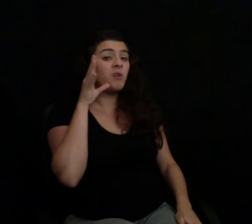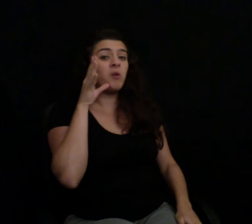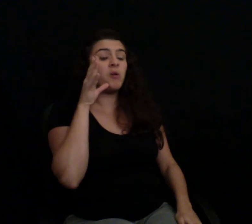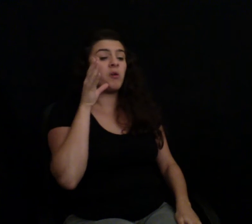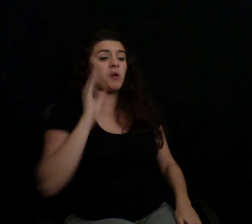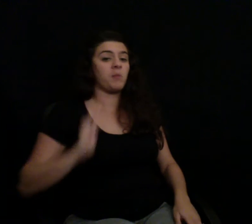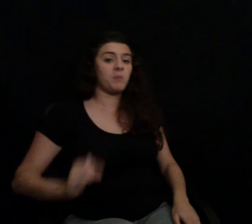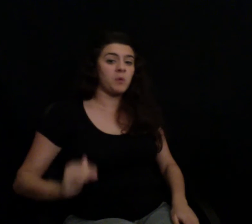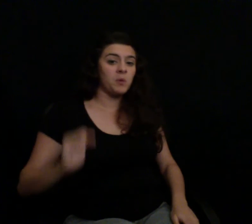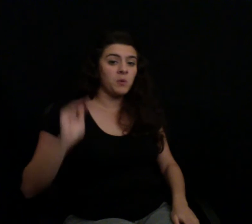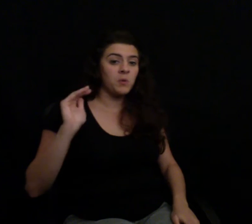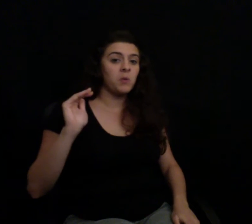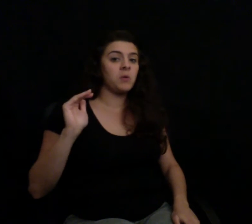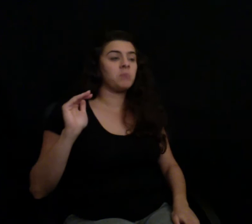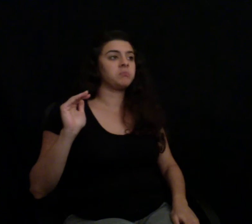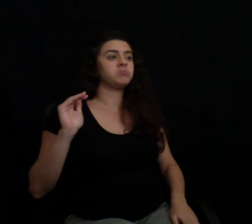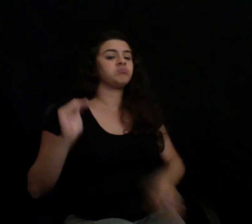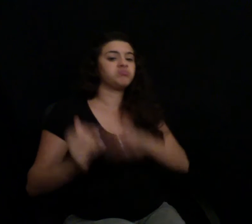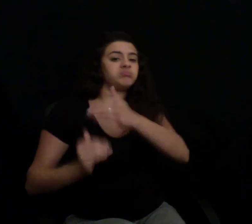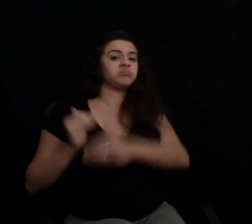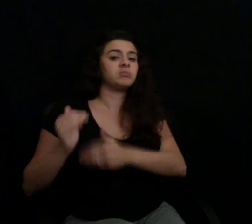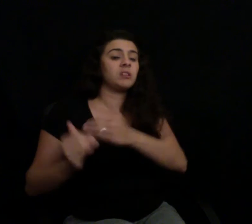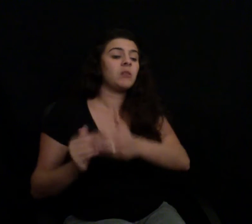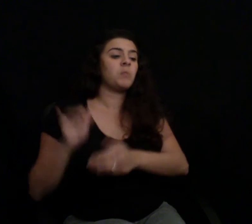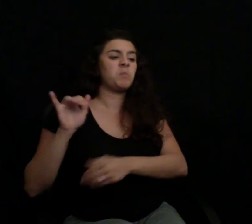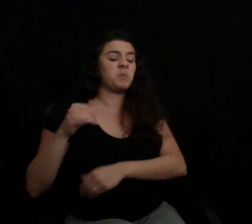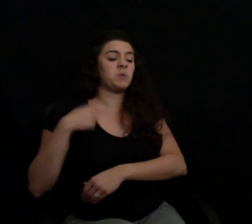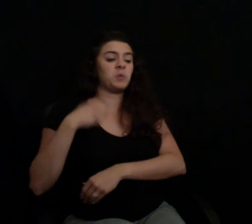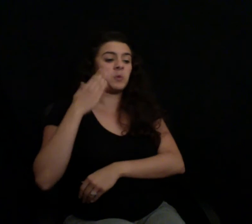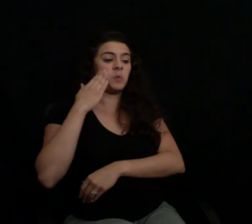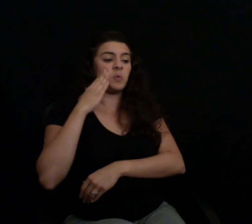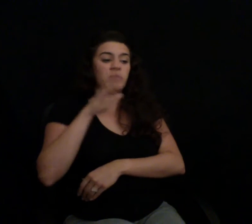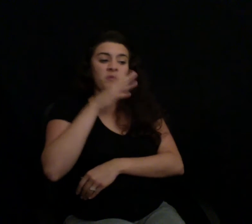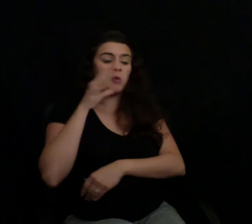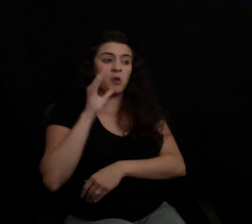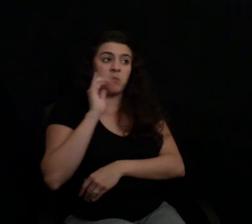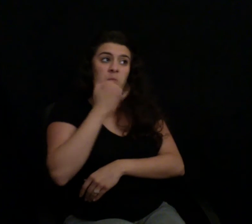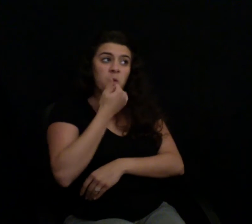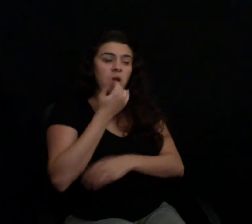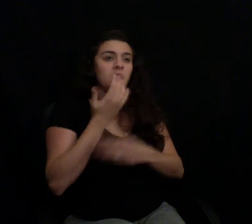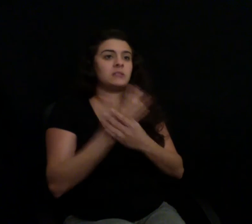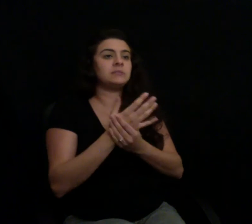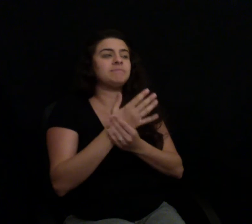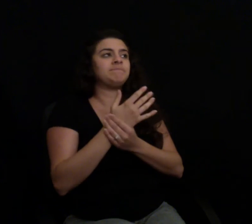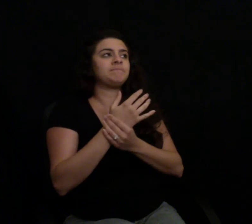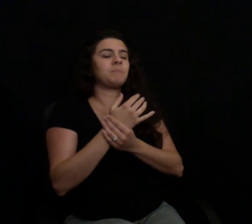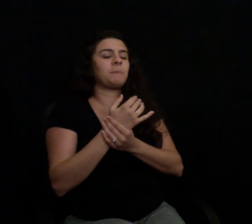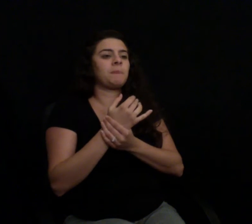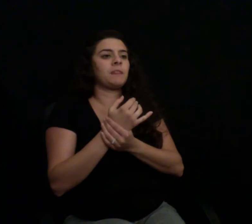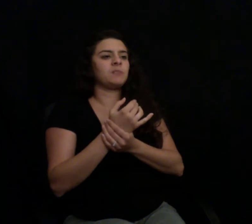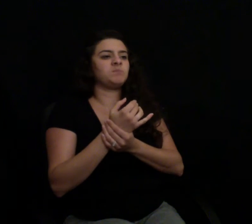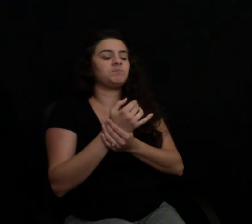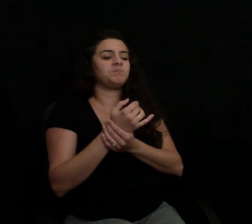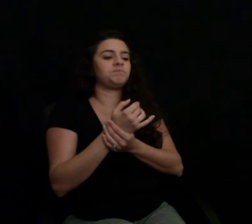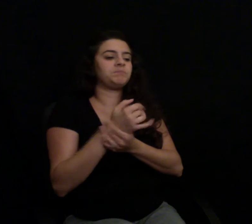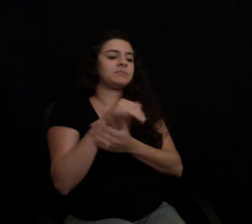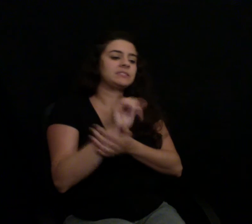people, but we grew it anyway because I don't think we could make money on it. So it puts you in kind of a dilemma, and this thing is,